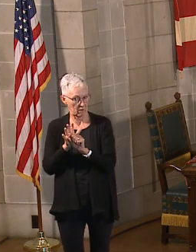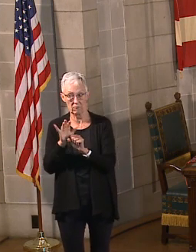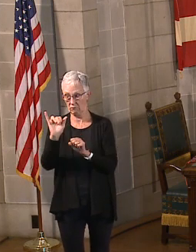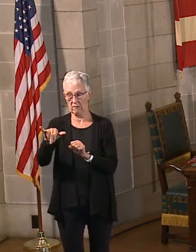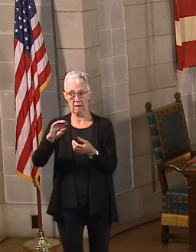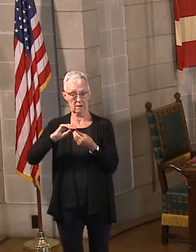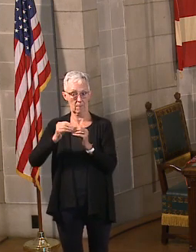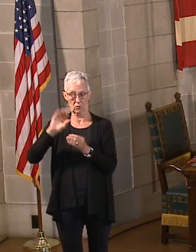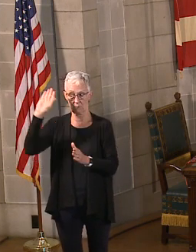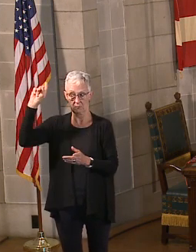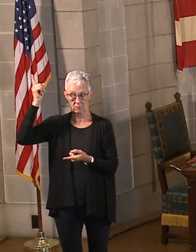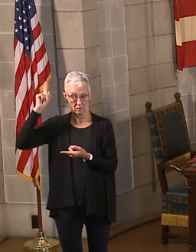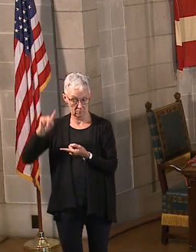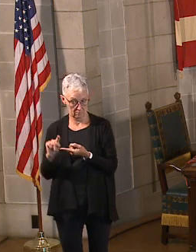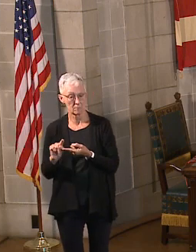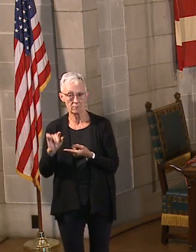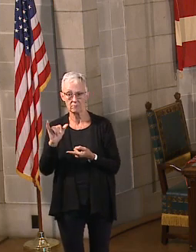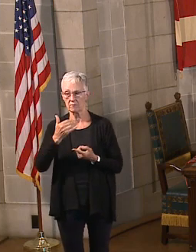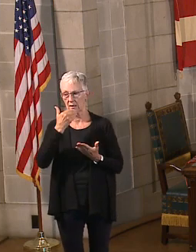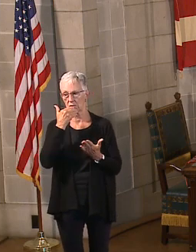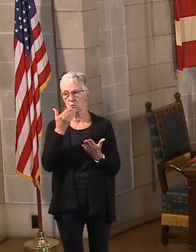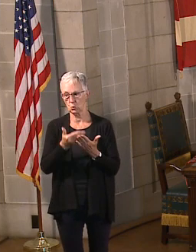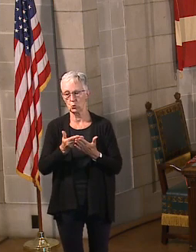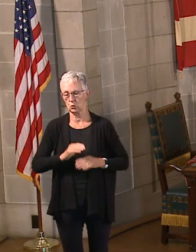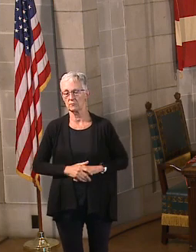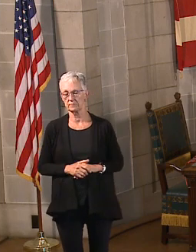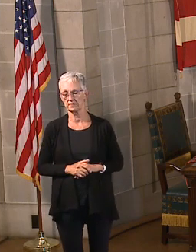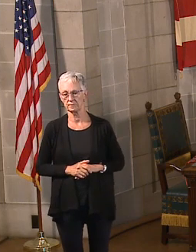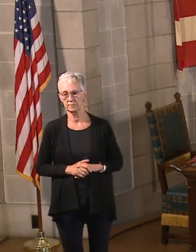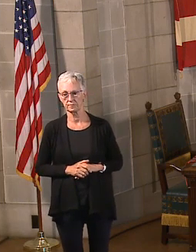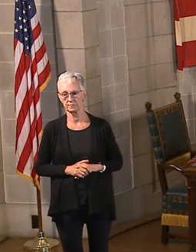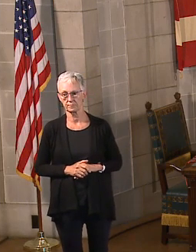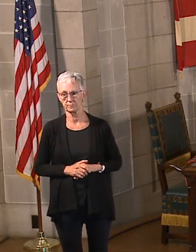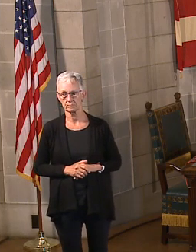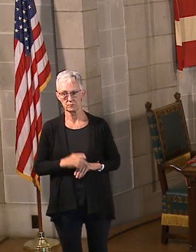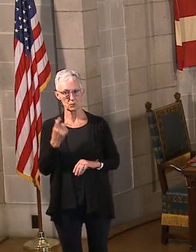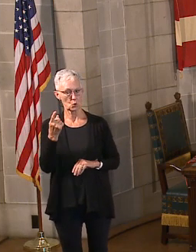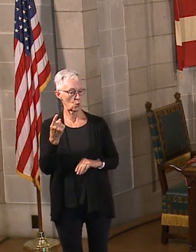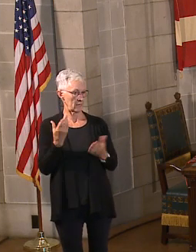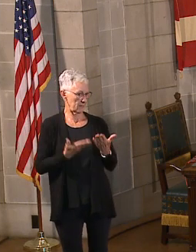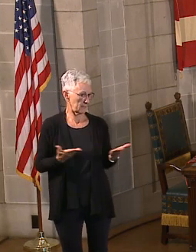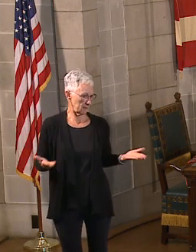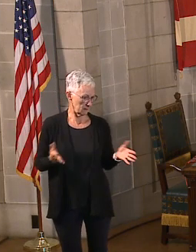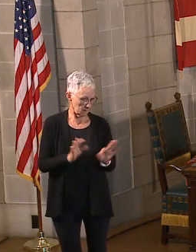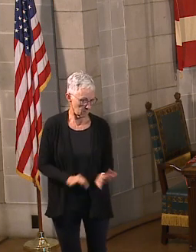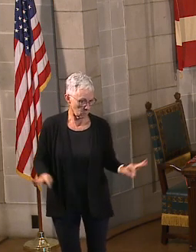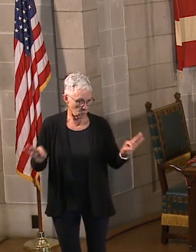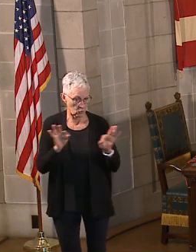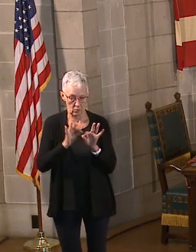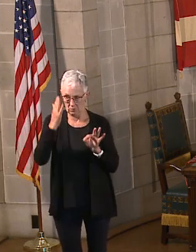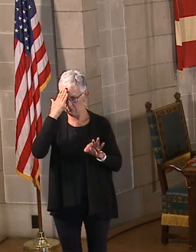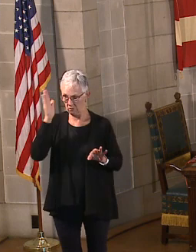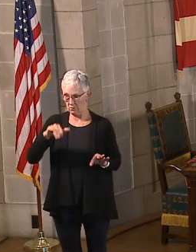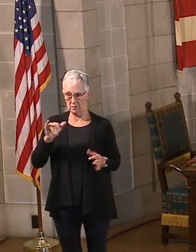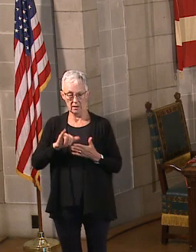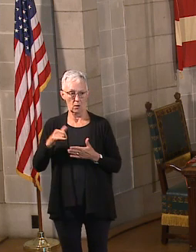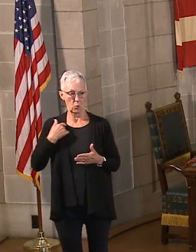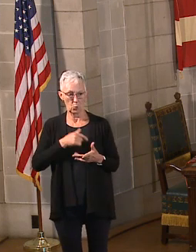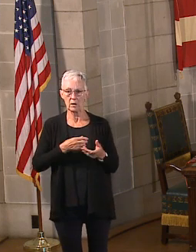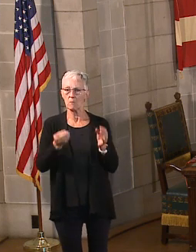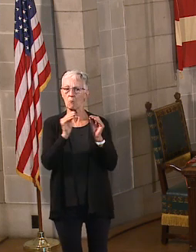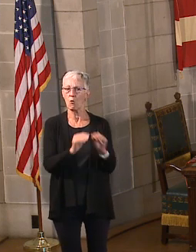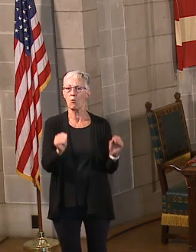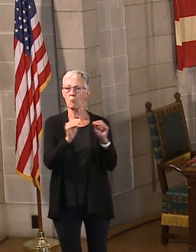regard to how we've been able to protect the hospital capacity. Now, of course, one of the things we've been doing is loosening up the restrictions. We